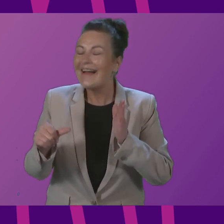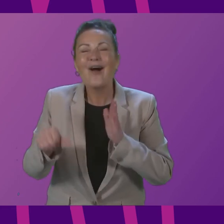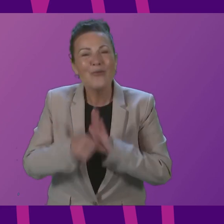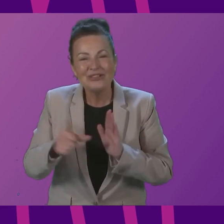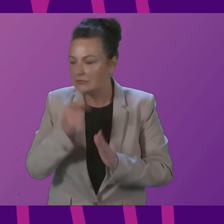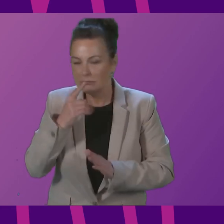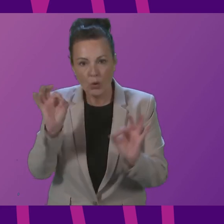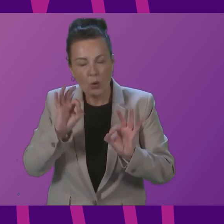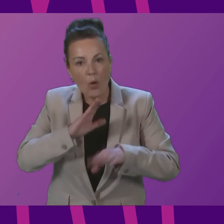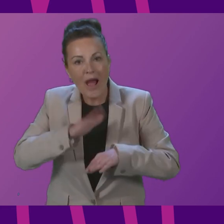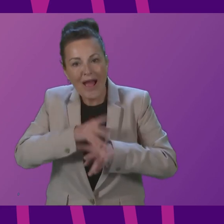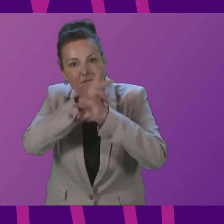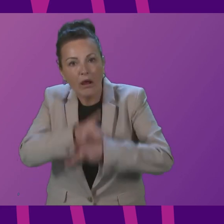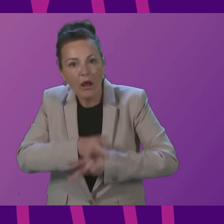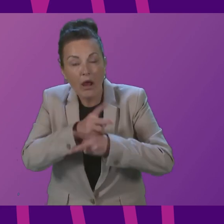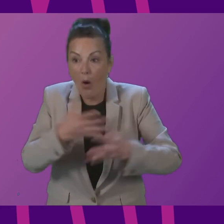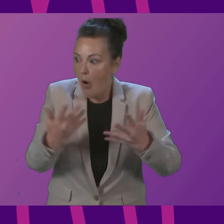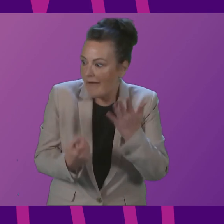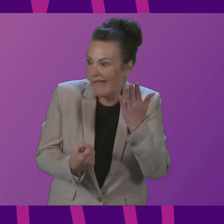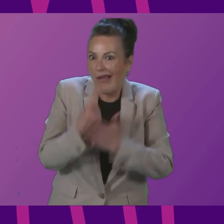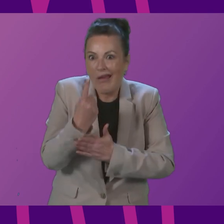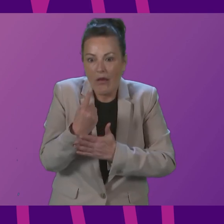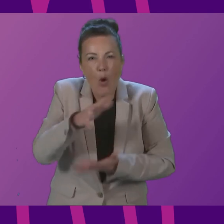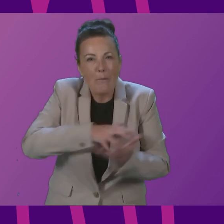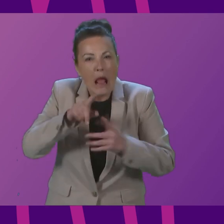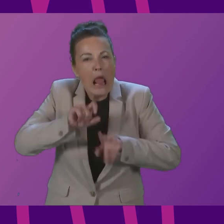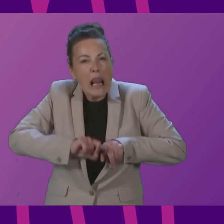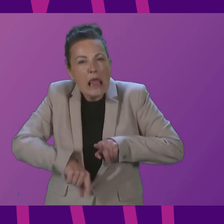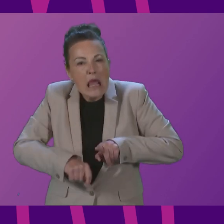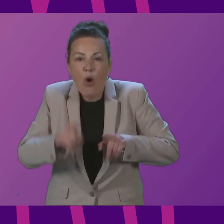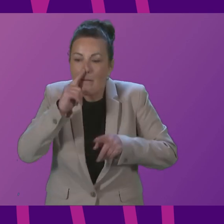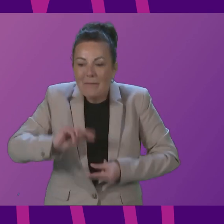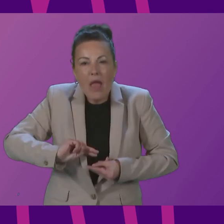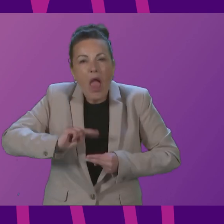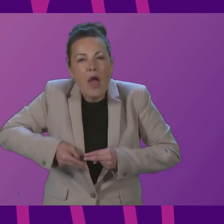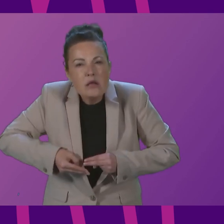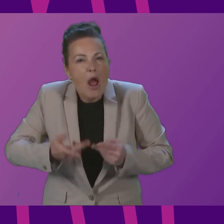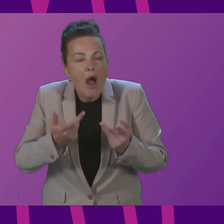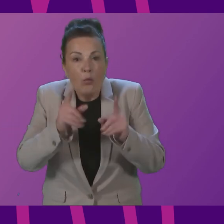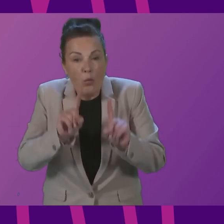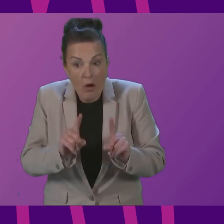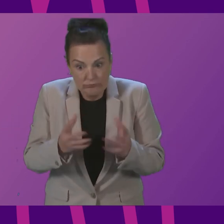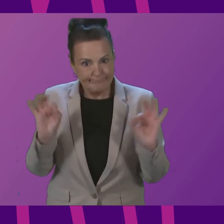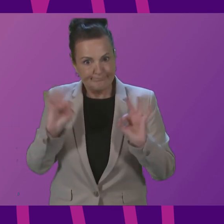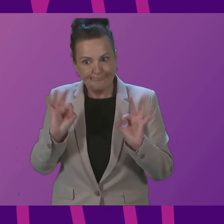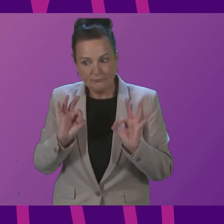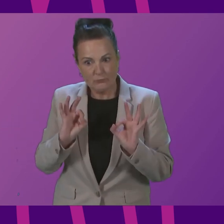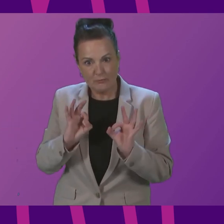by someone who recently returned from Turkey or complications such as leaking of stomach contents or having a hernia will the Deputy First Minister join